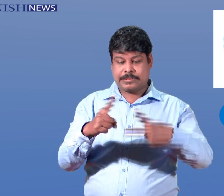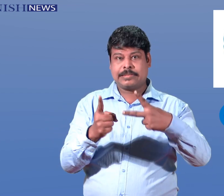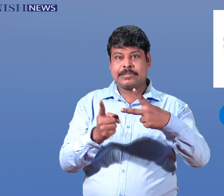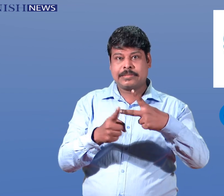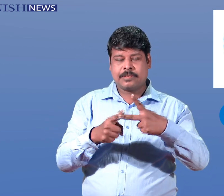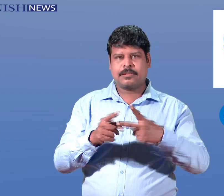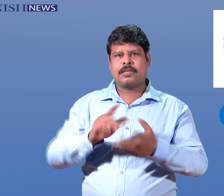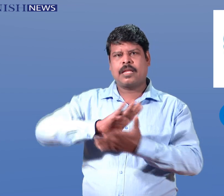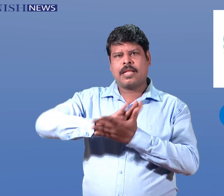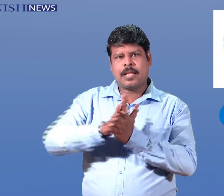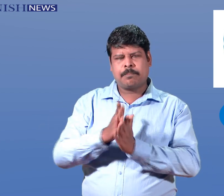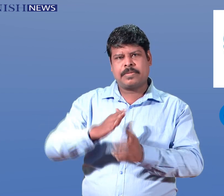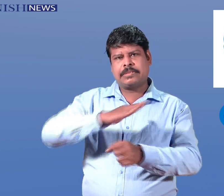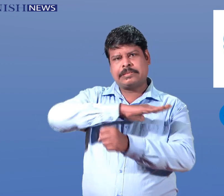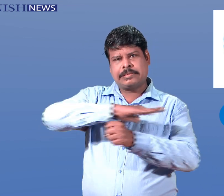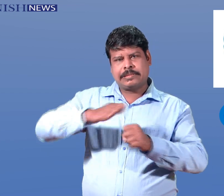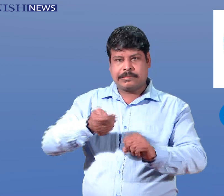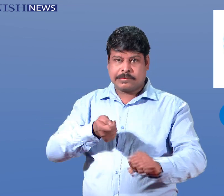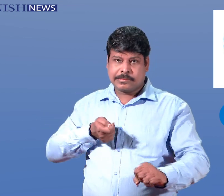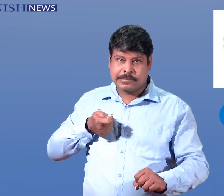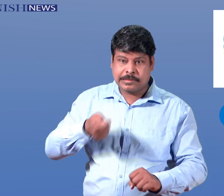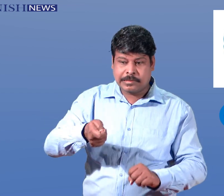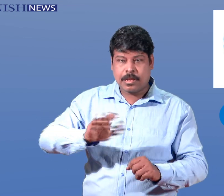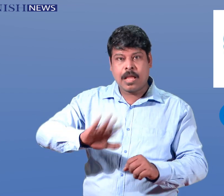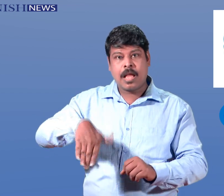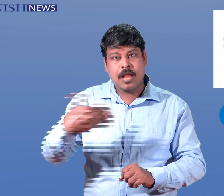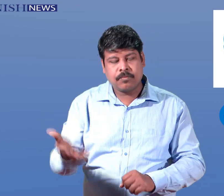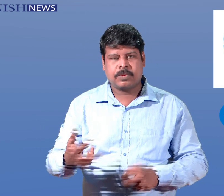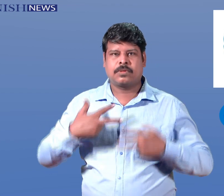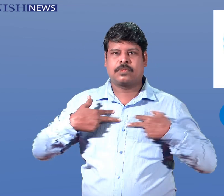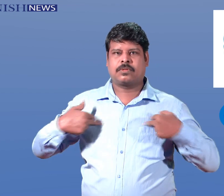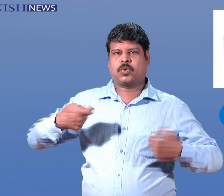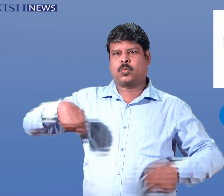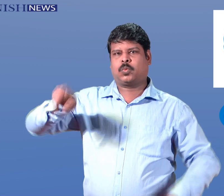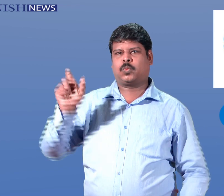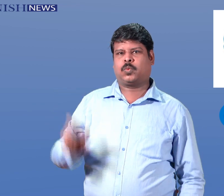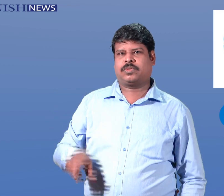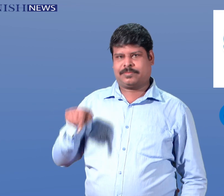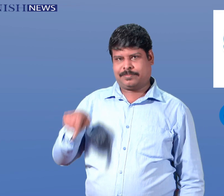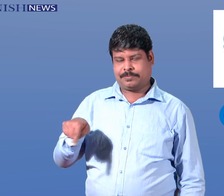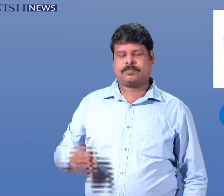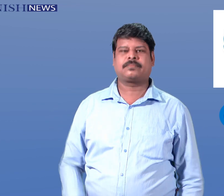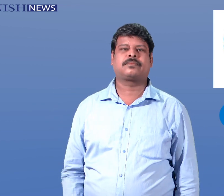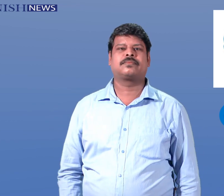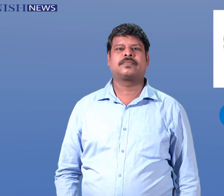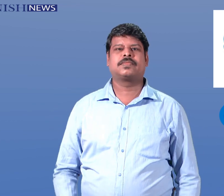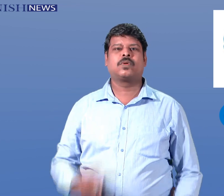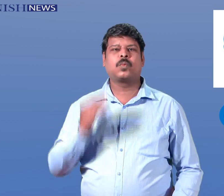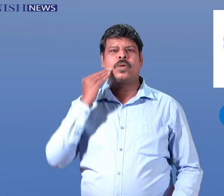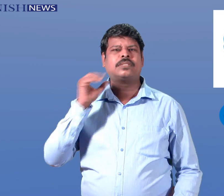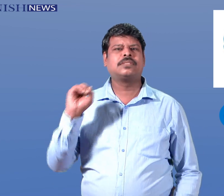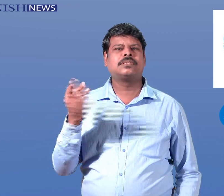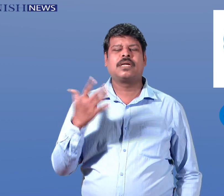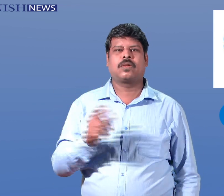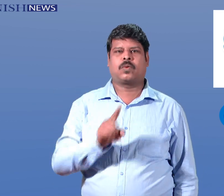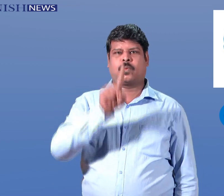Board of the World Food Programme, along with France, Ghana, the Republic of Korea, Russia